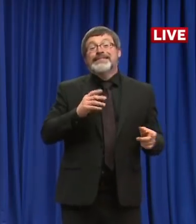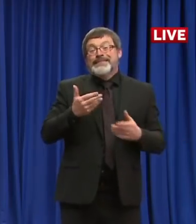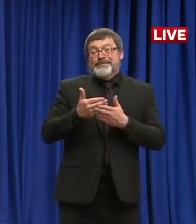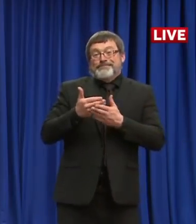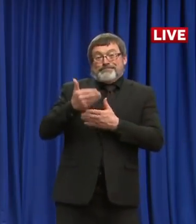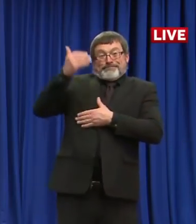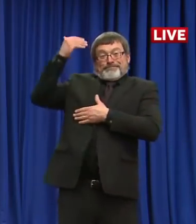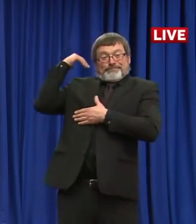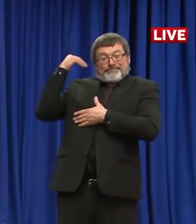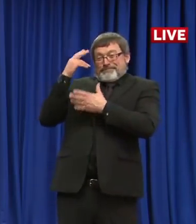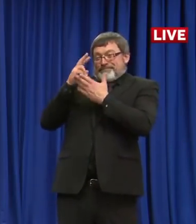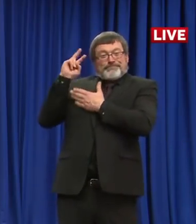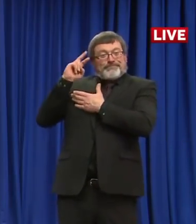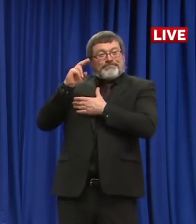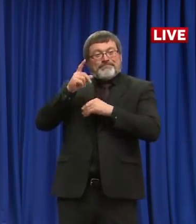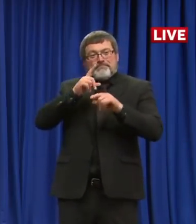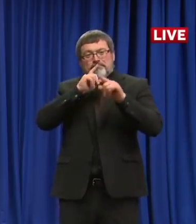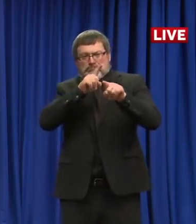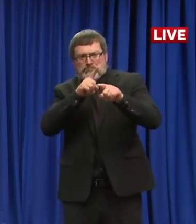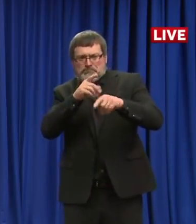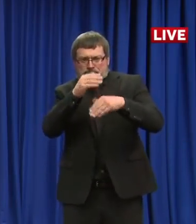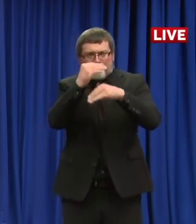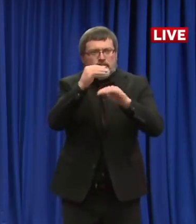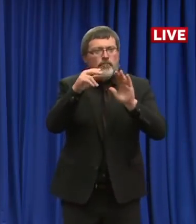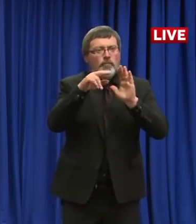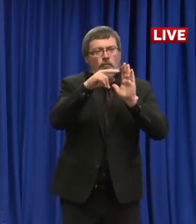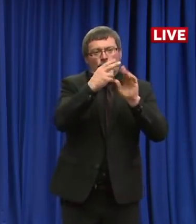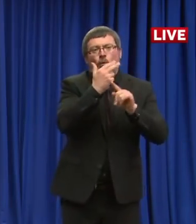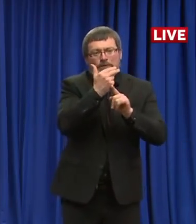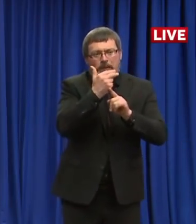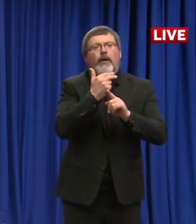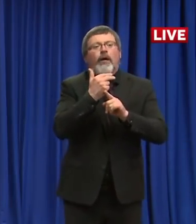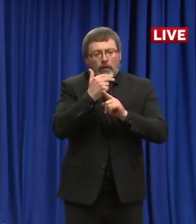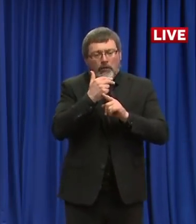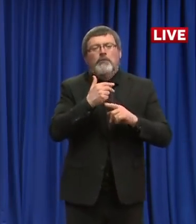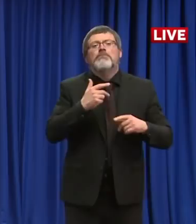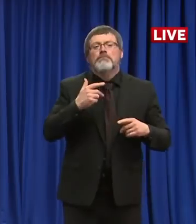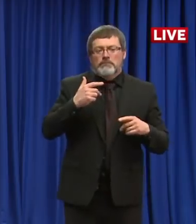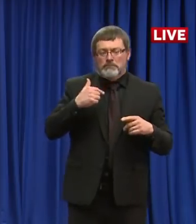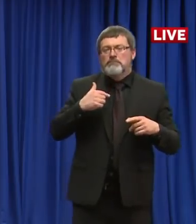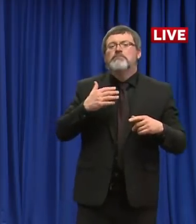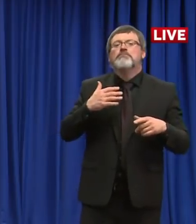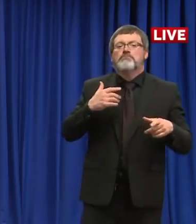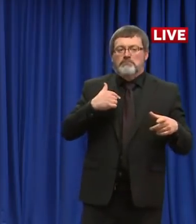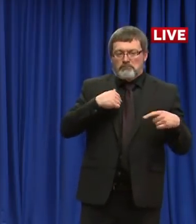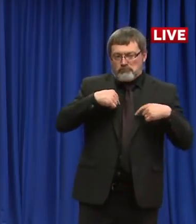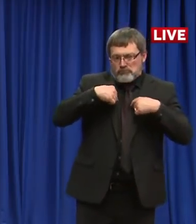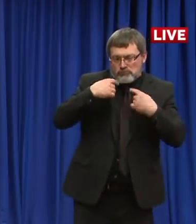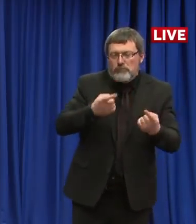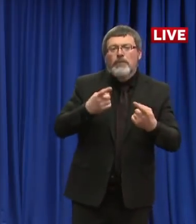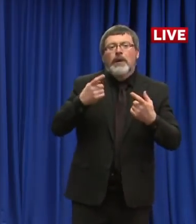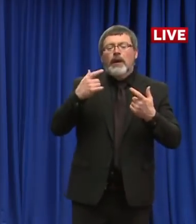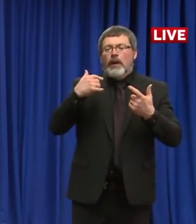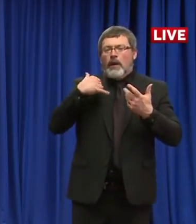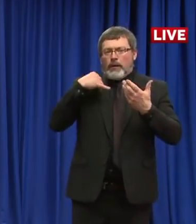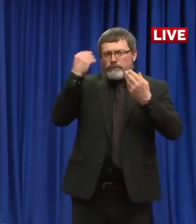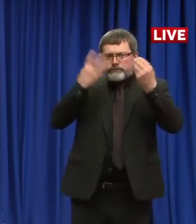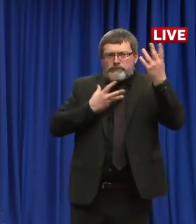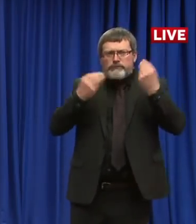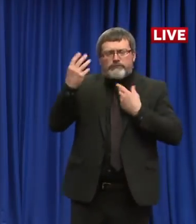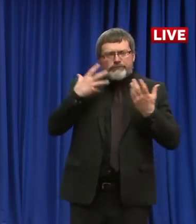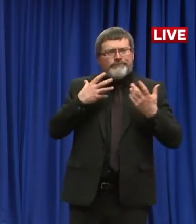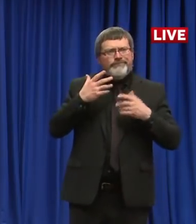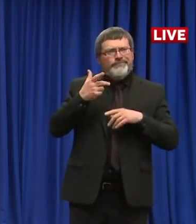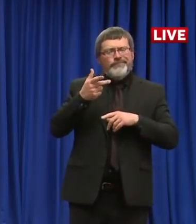of some of our local communities who are vulnerable citizens, such as homeless individuals, who have been unable to